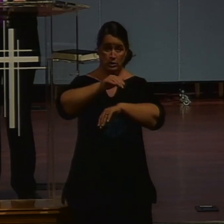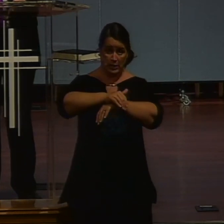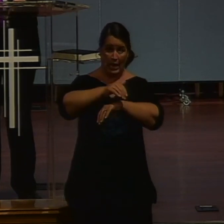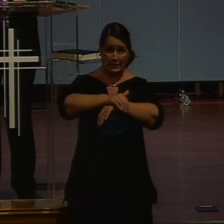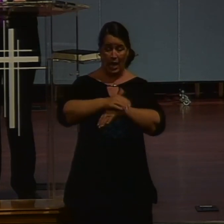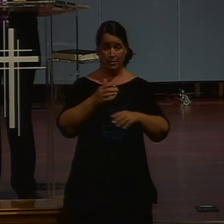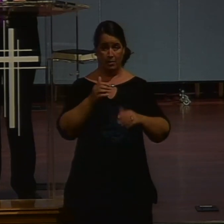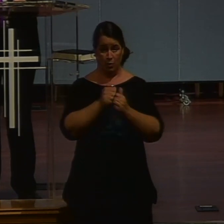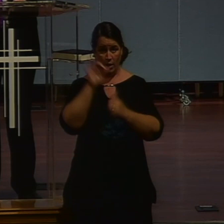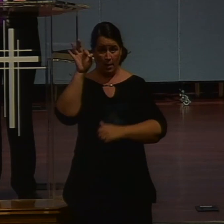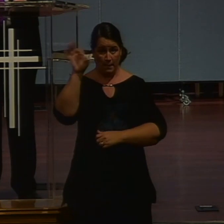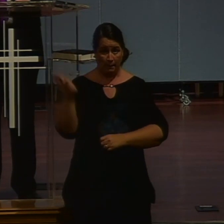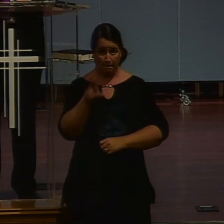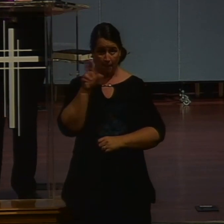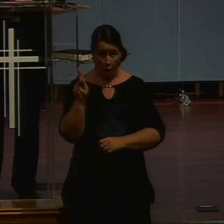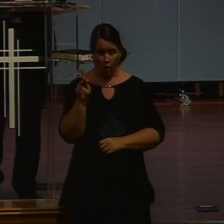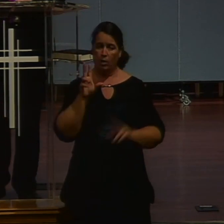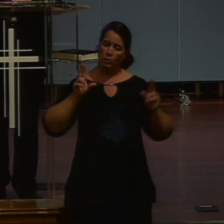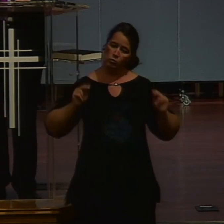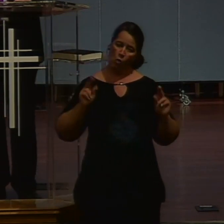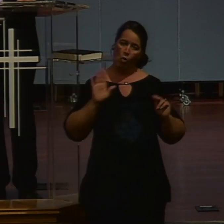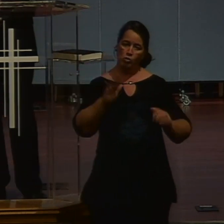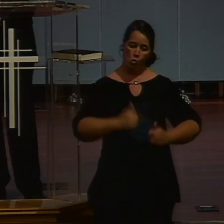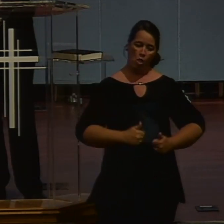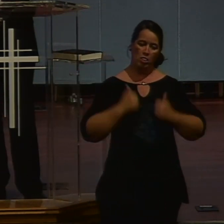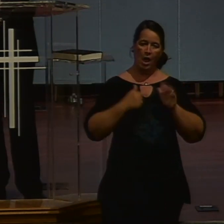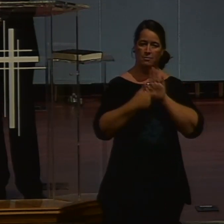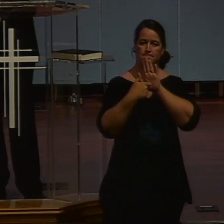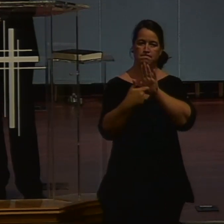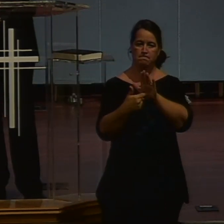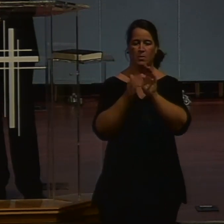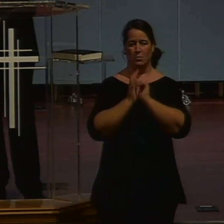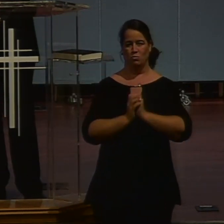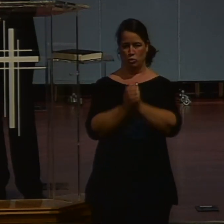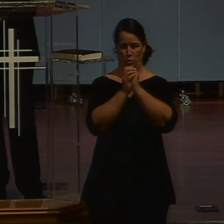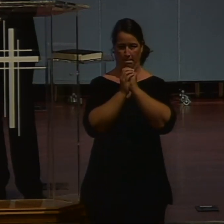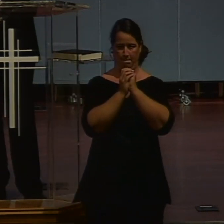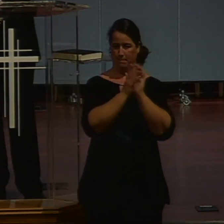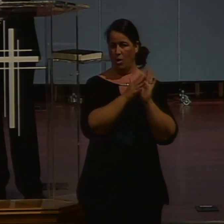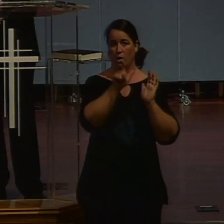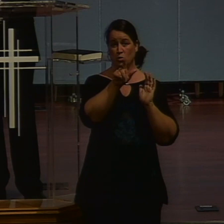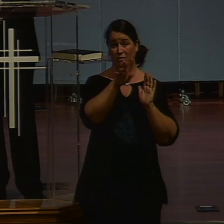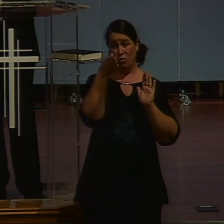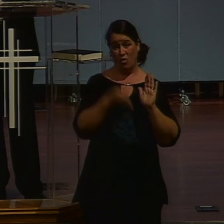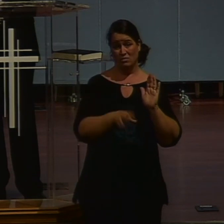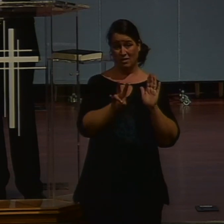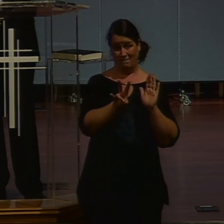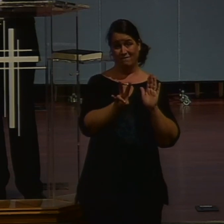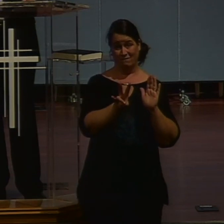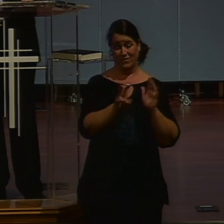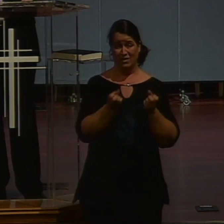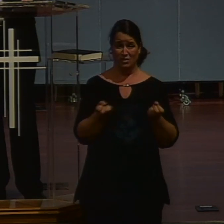Worship is our life. Now, there's a lot of confliction going on. Your pastors care very